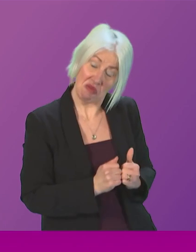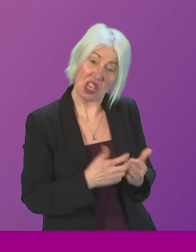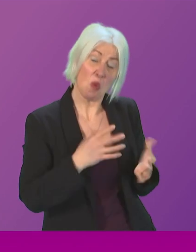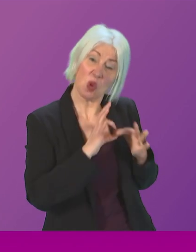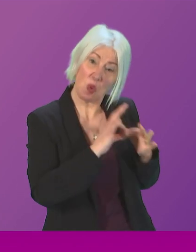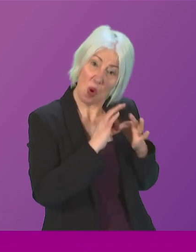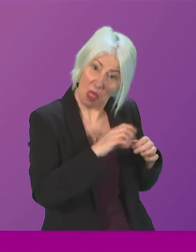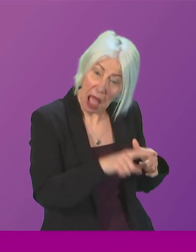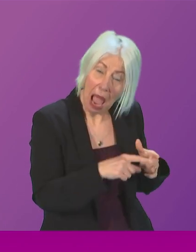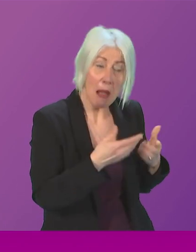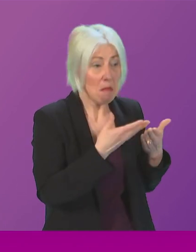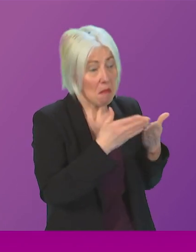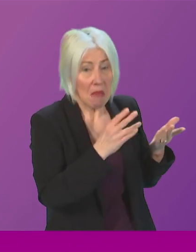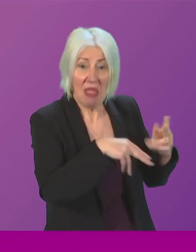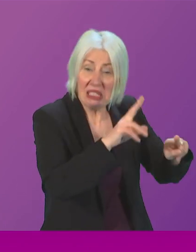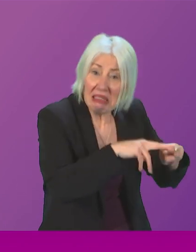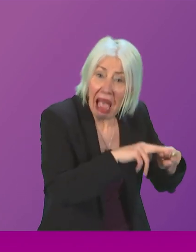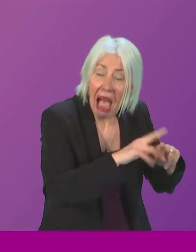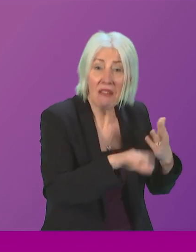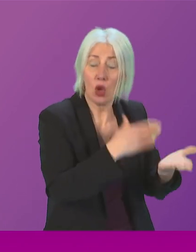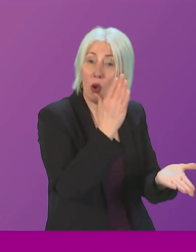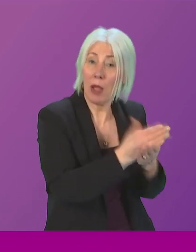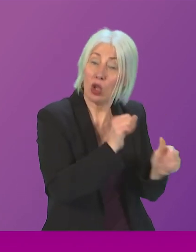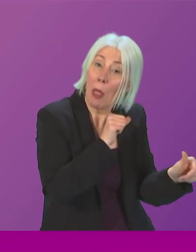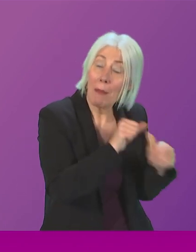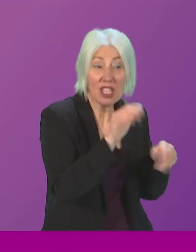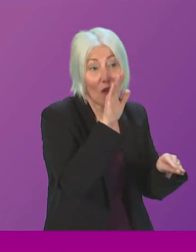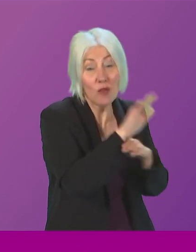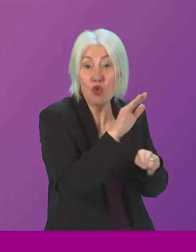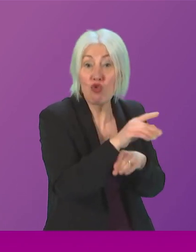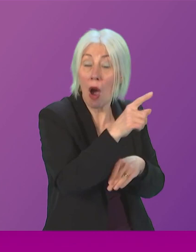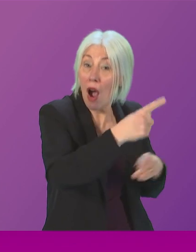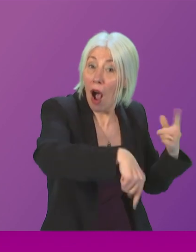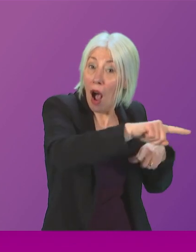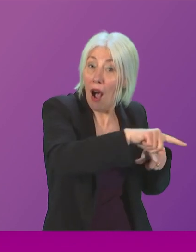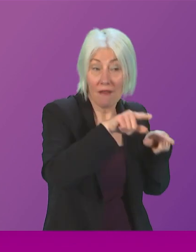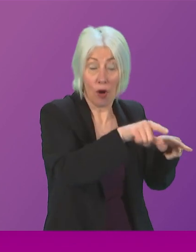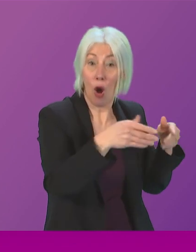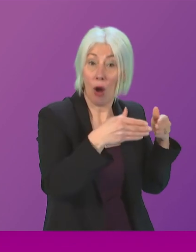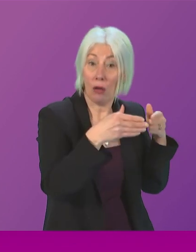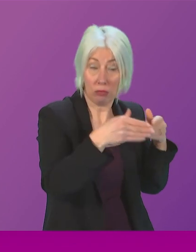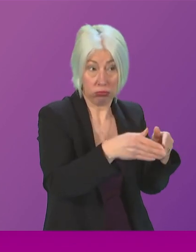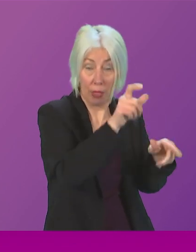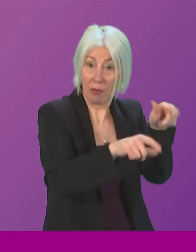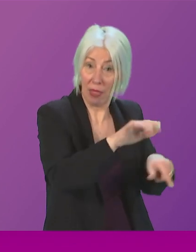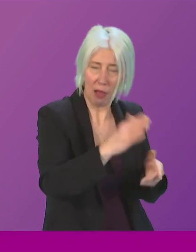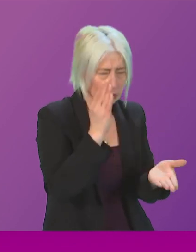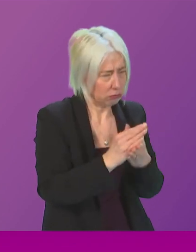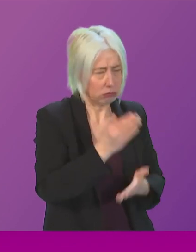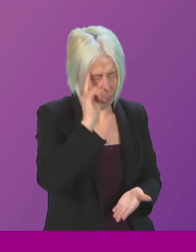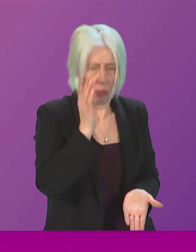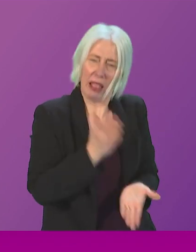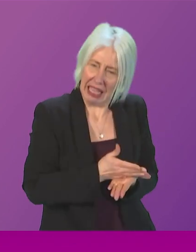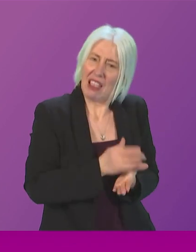them with a wider workforce to secure the best possible future and the outcome for the yard because we do absolutely have faith